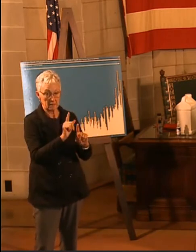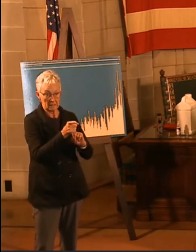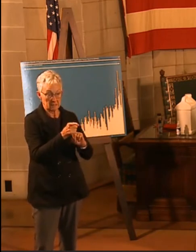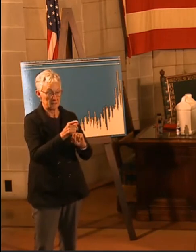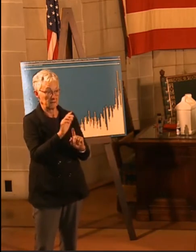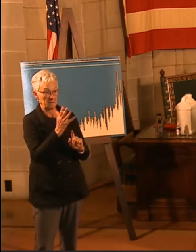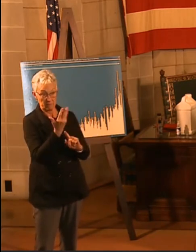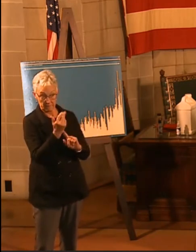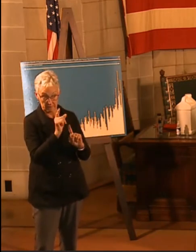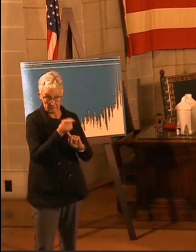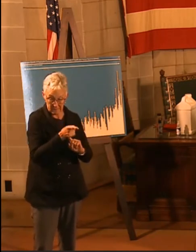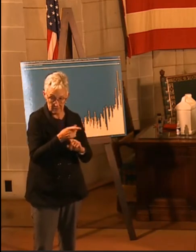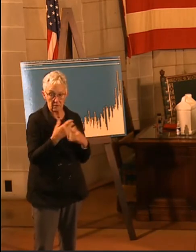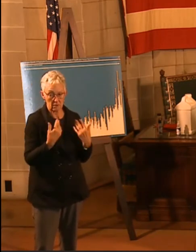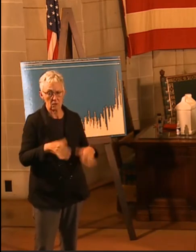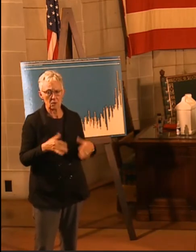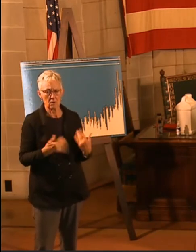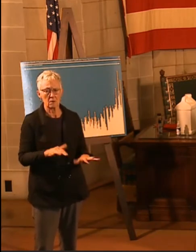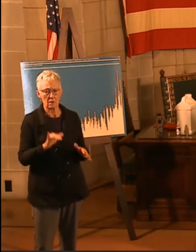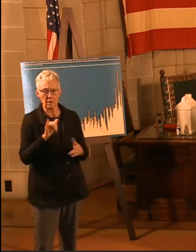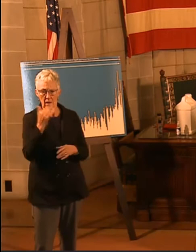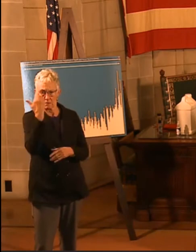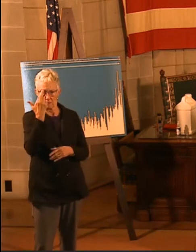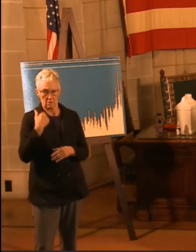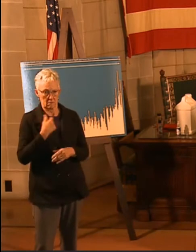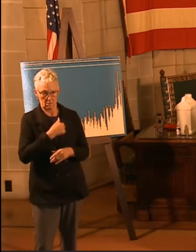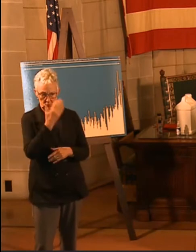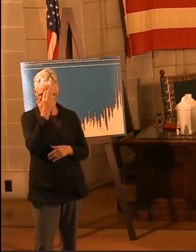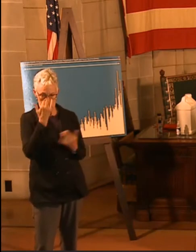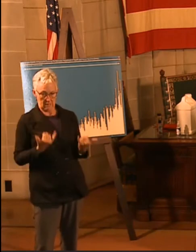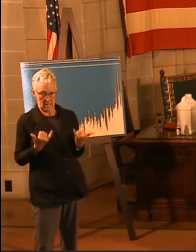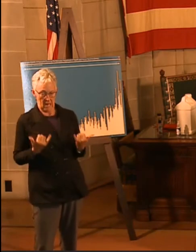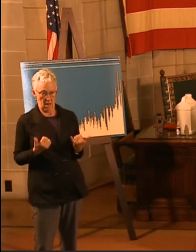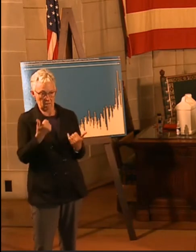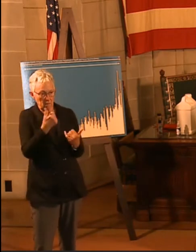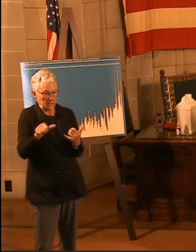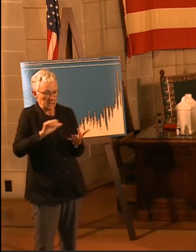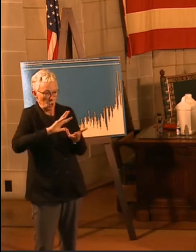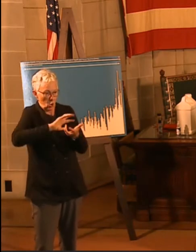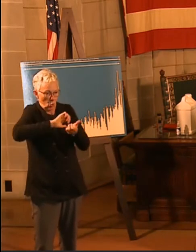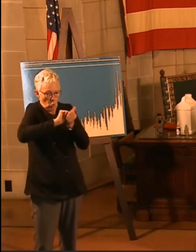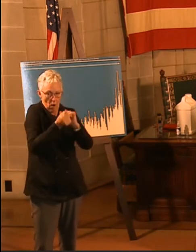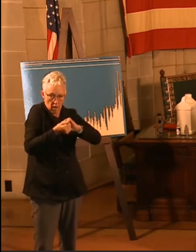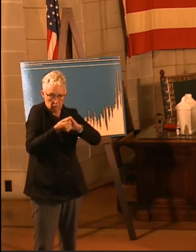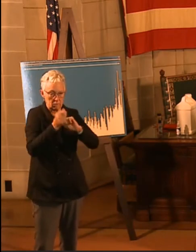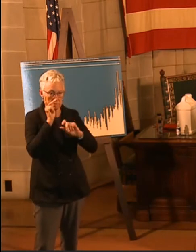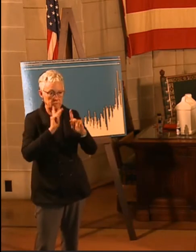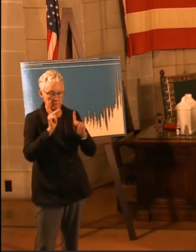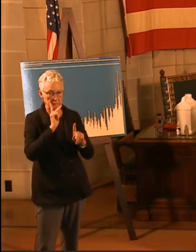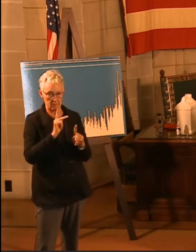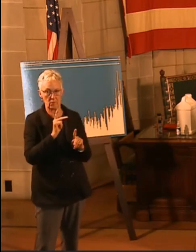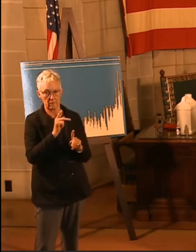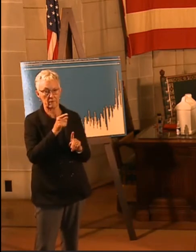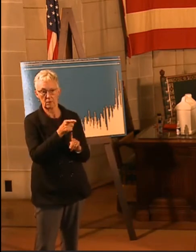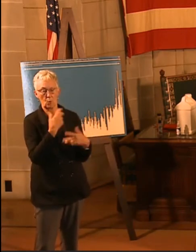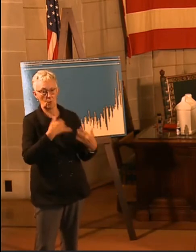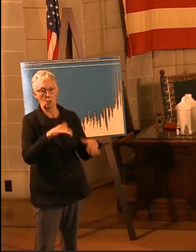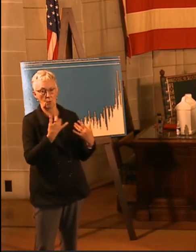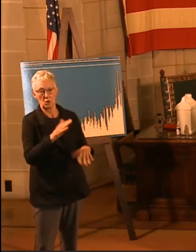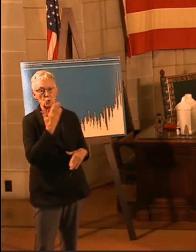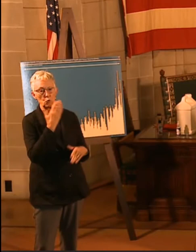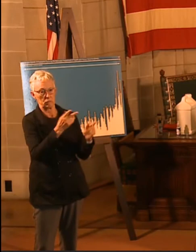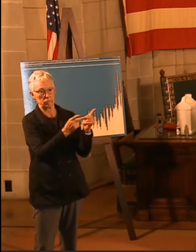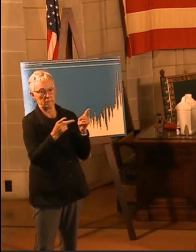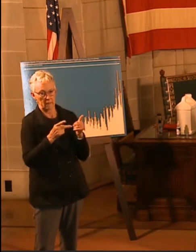are especially conducive to the spread of this virus. So, we know now from